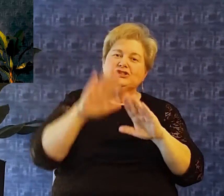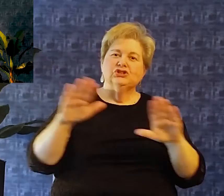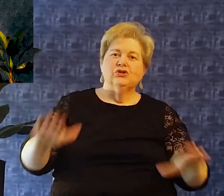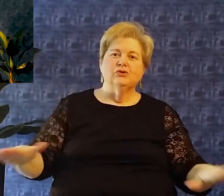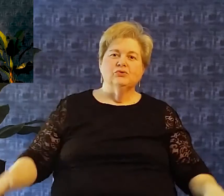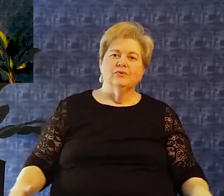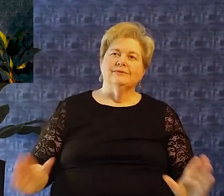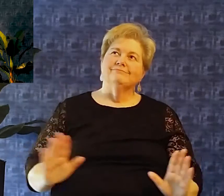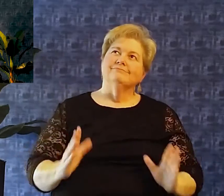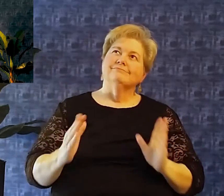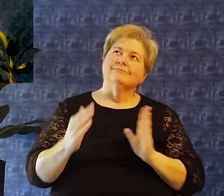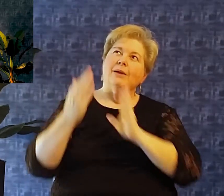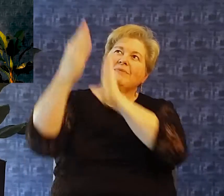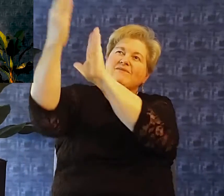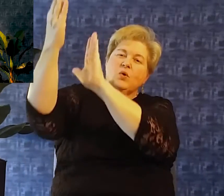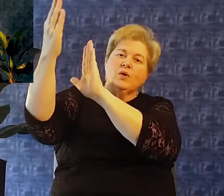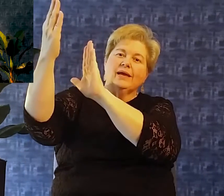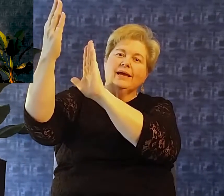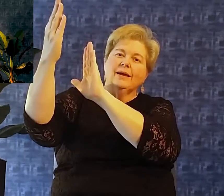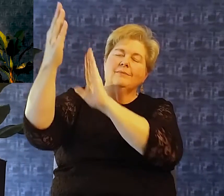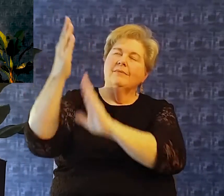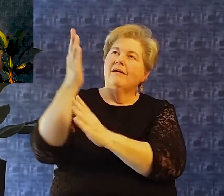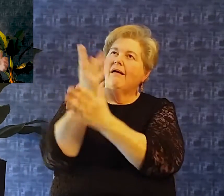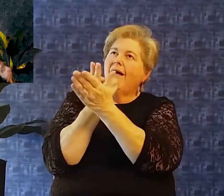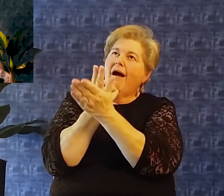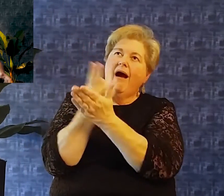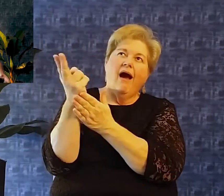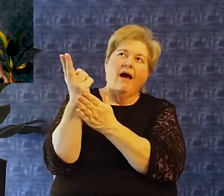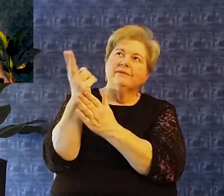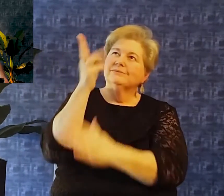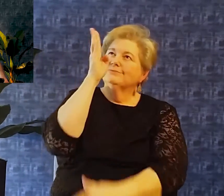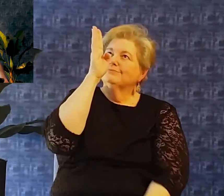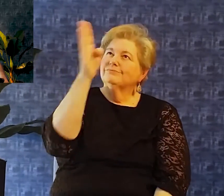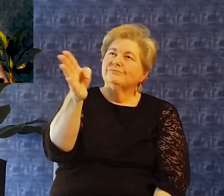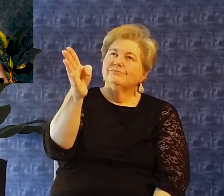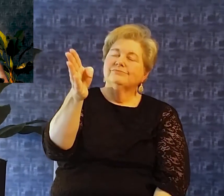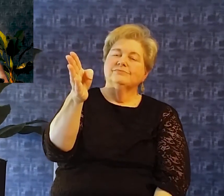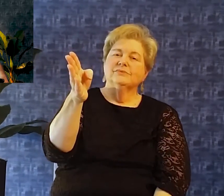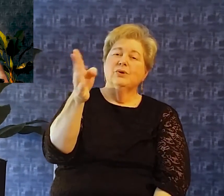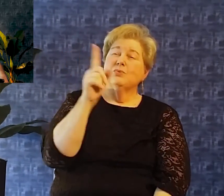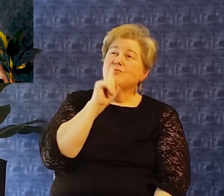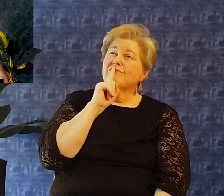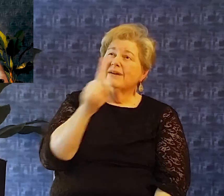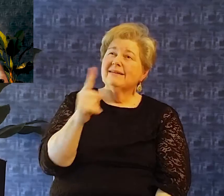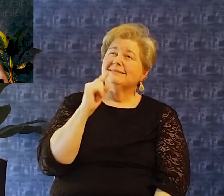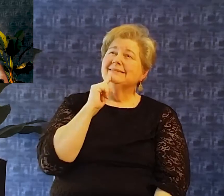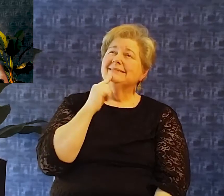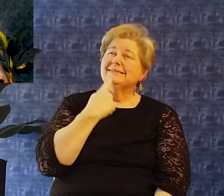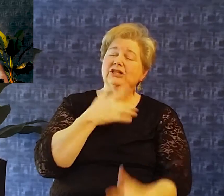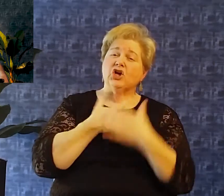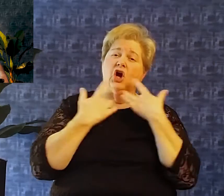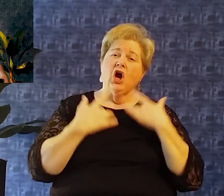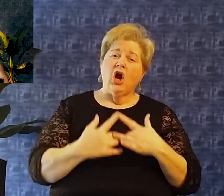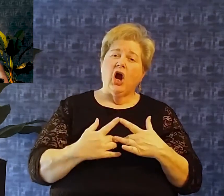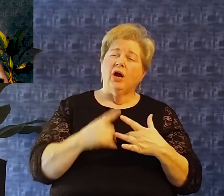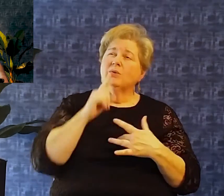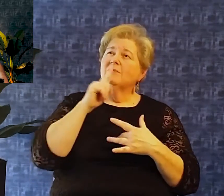with an authentic heart and just pouring out our souls before the lord And bringing our requests before